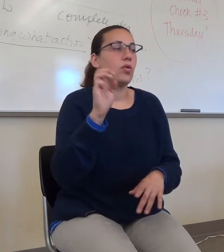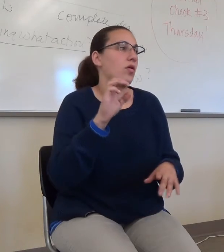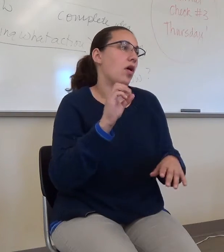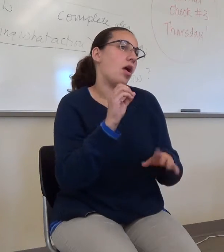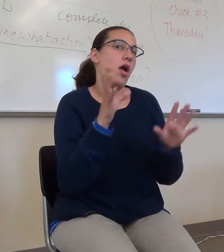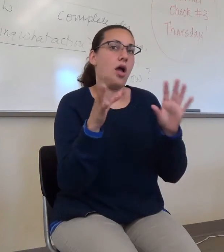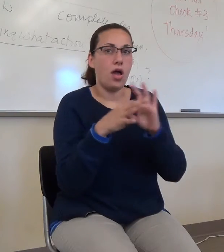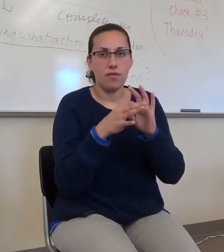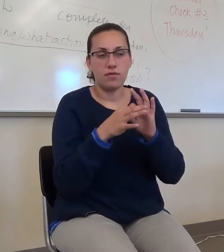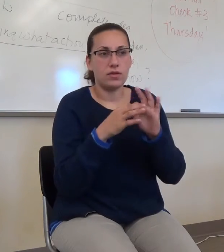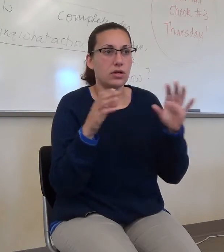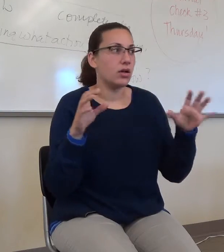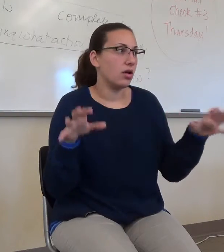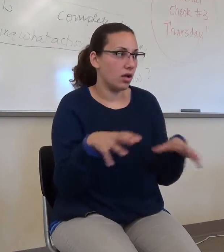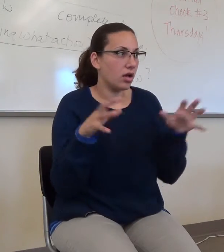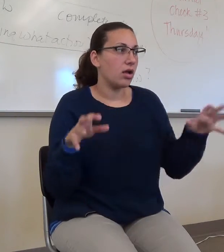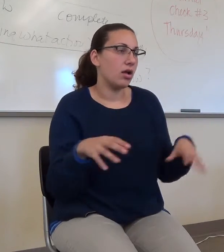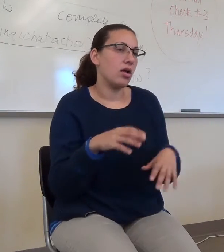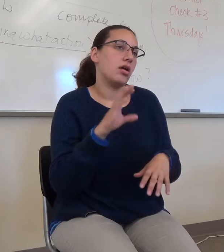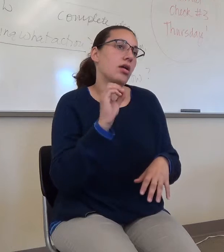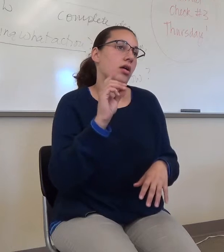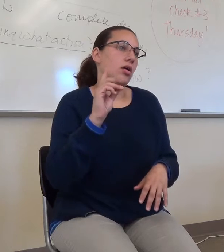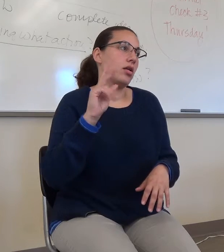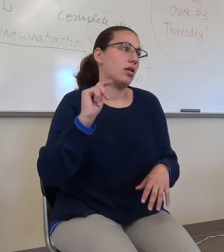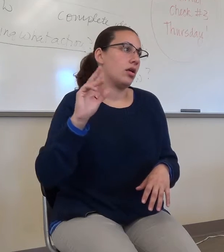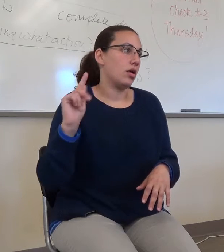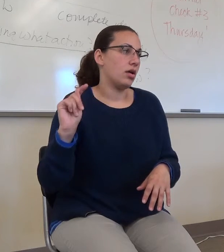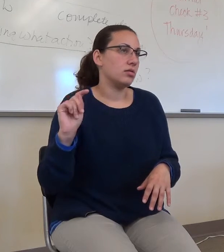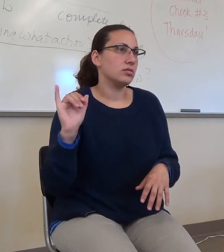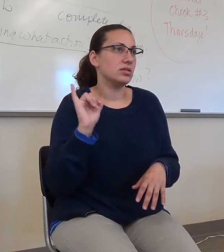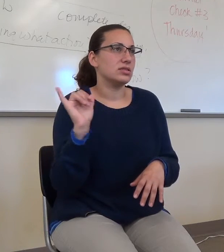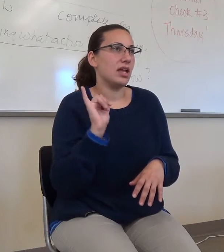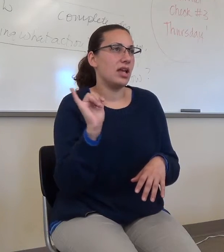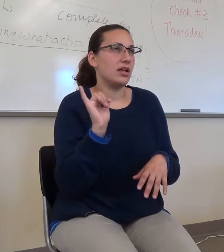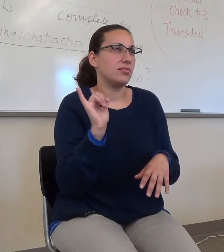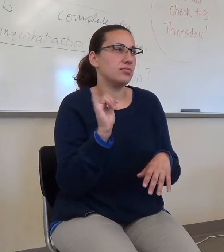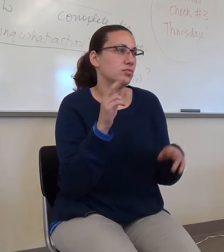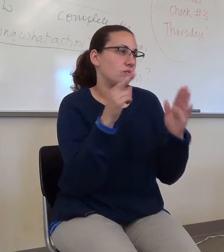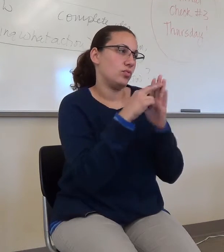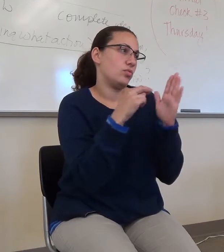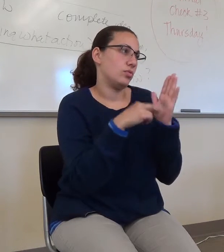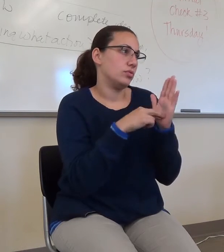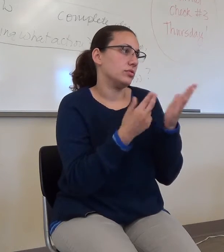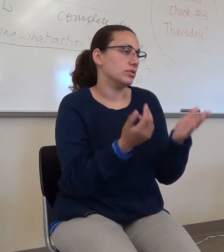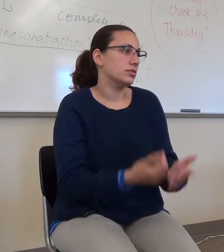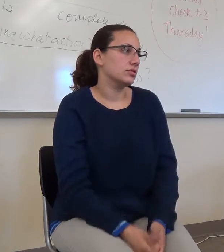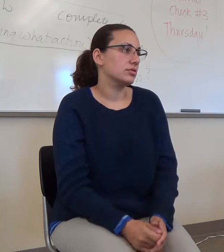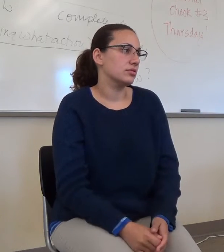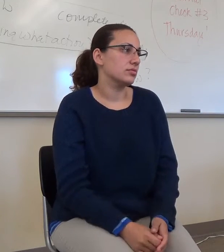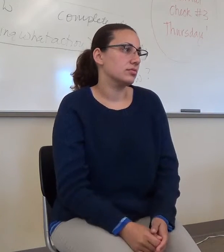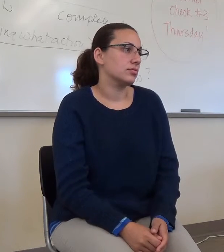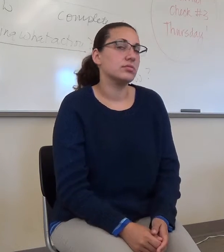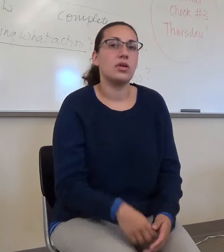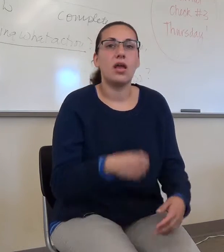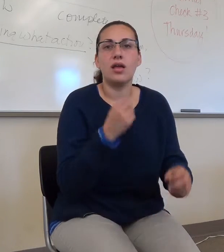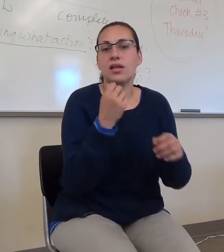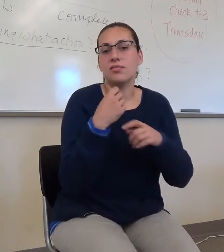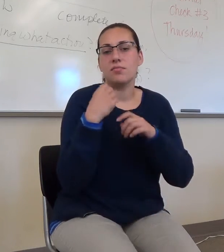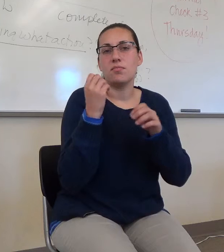rules. Okay. So, it has the idea of, it codified it, meaning it gave it rules.